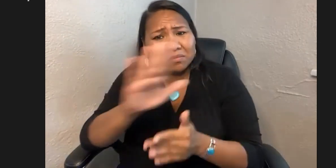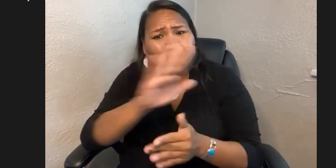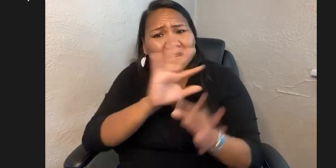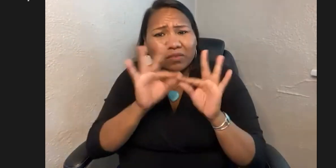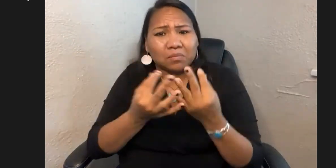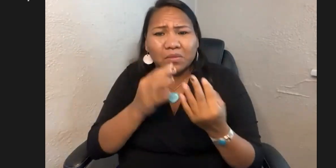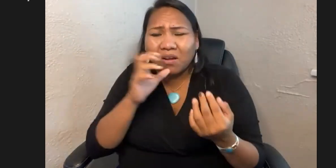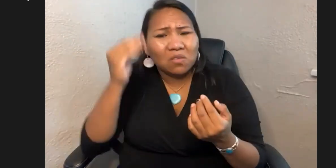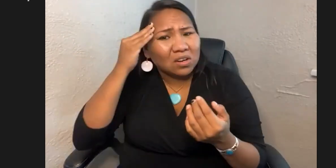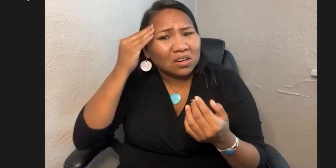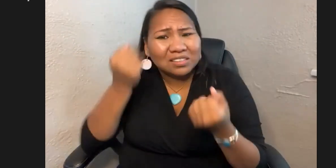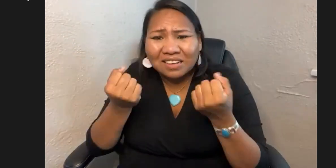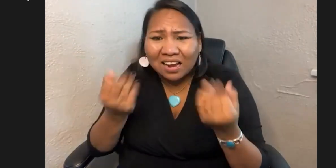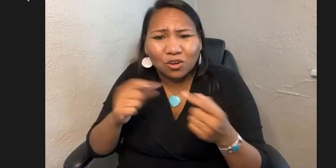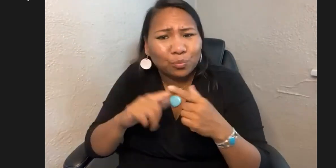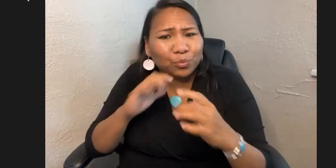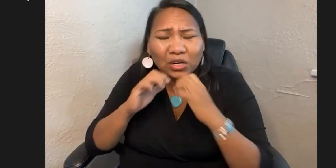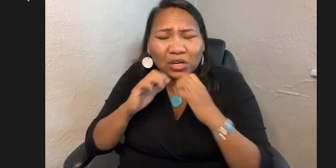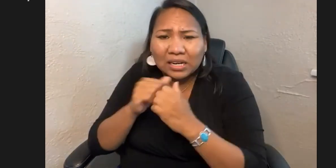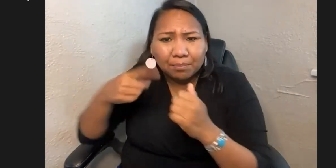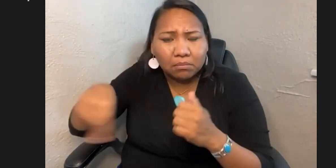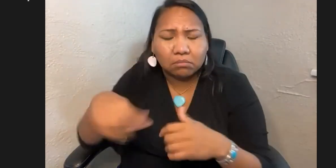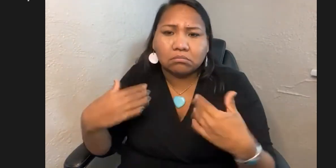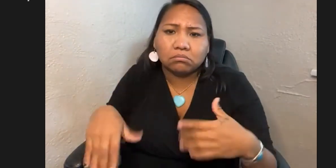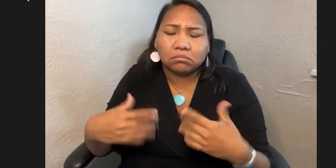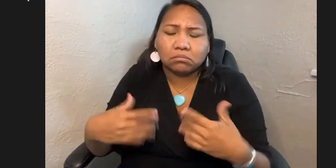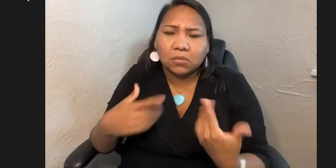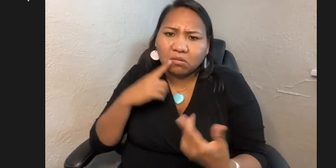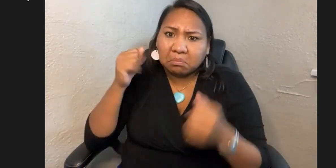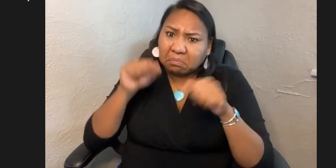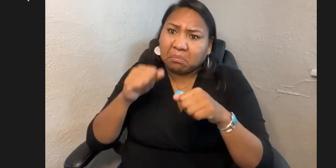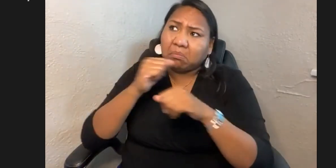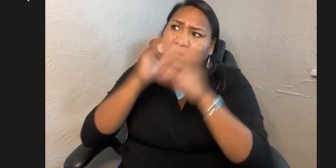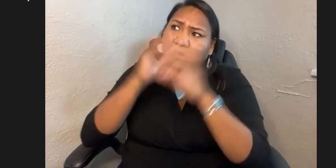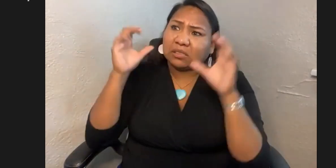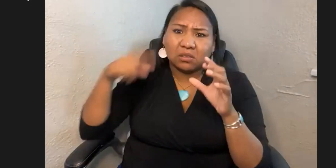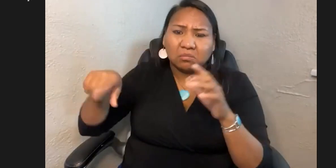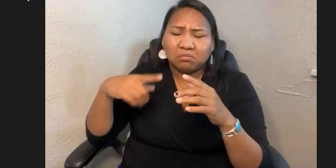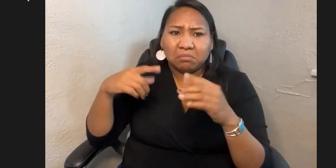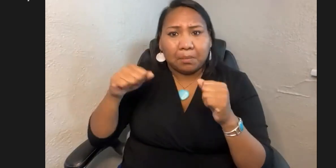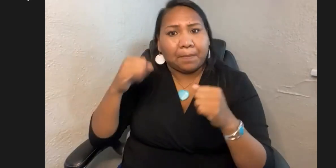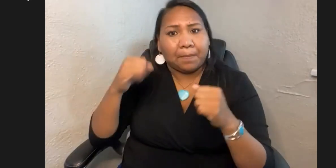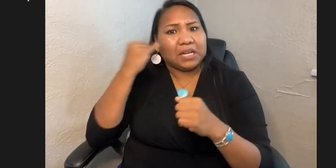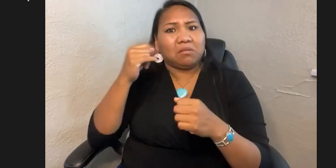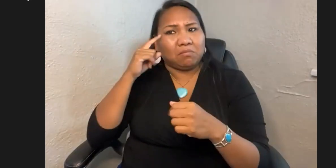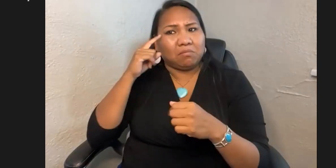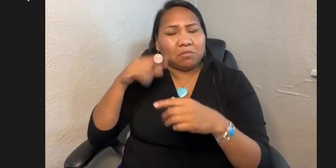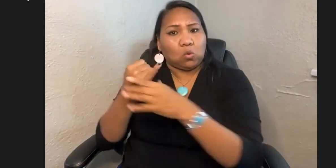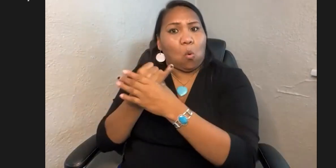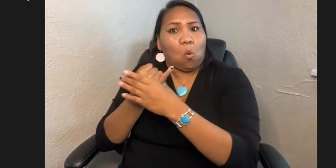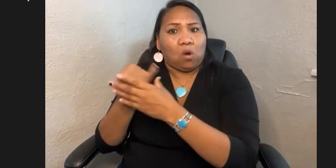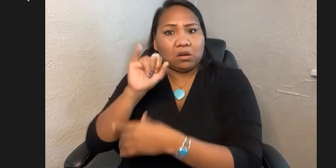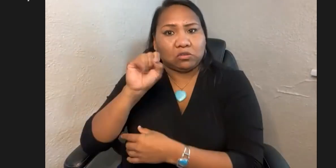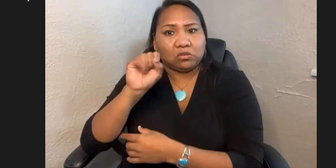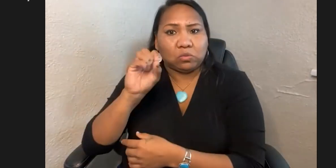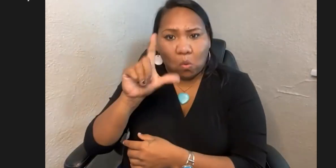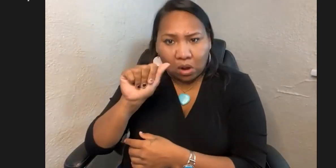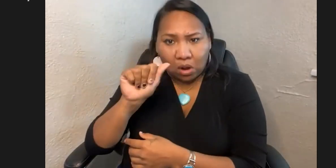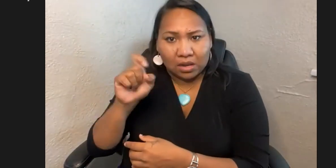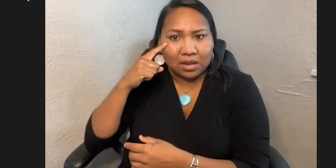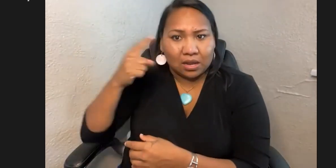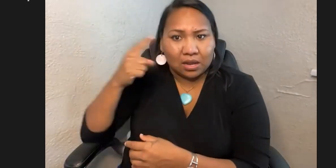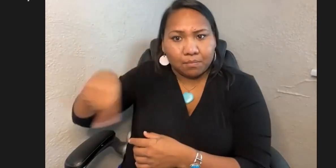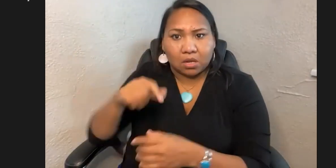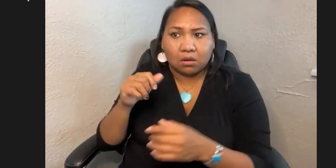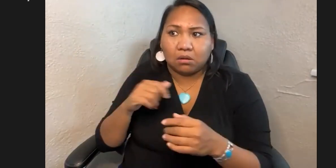happening on the reservation. It's very slow movement. Often there will be deaf folks, um, on the reservation, but they're very isolated. Perhaps their